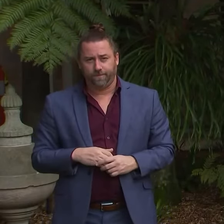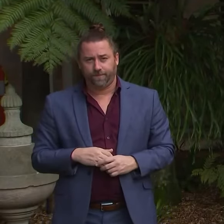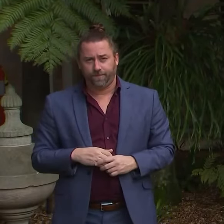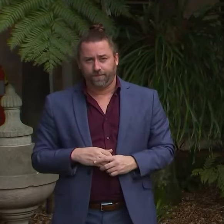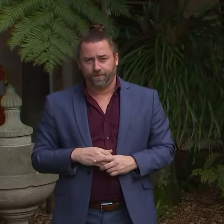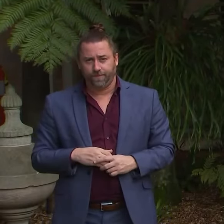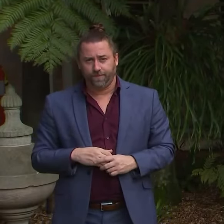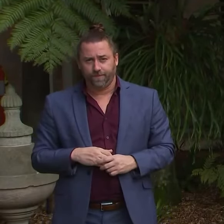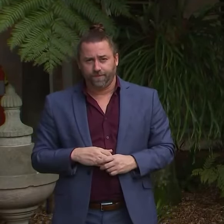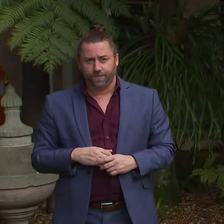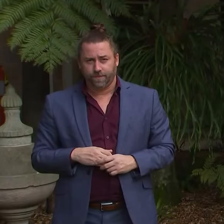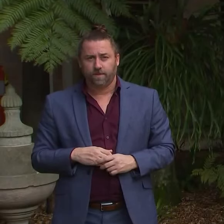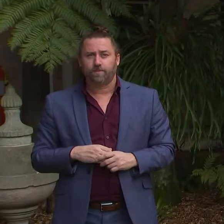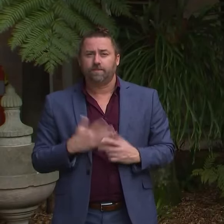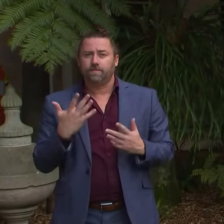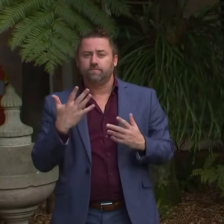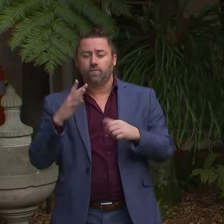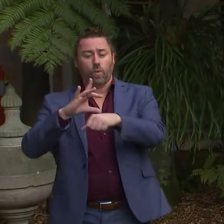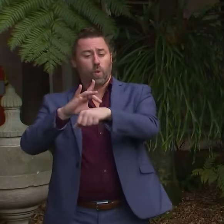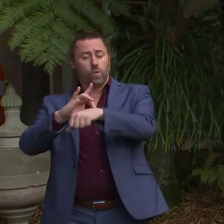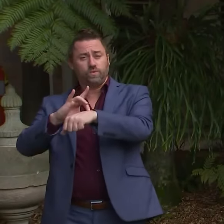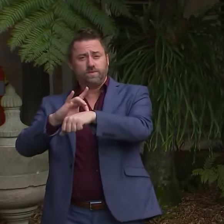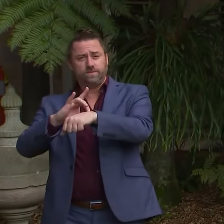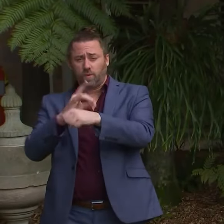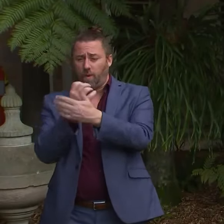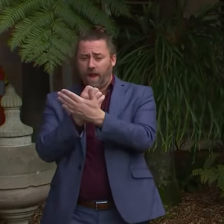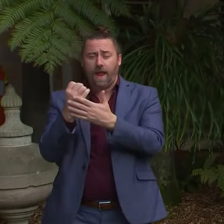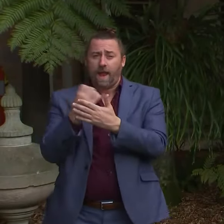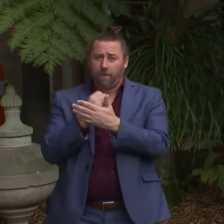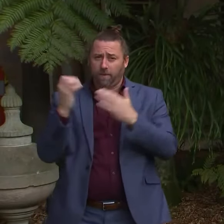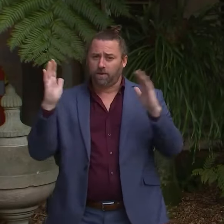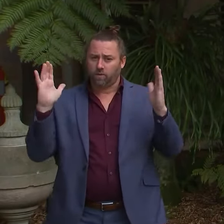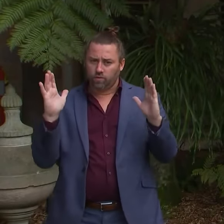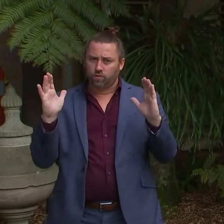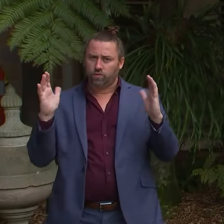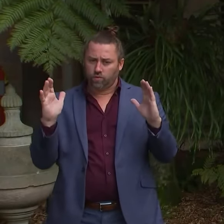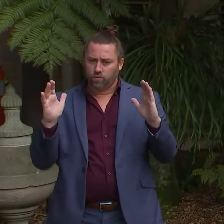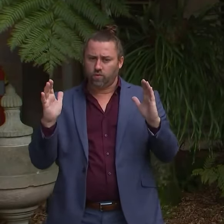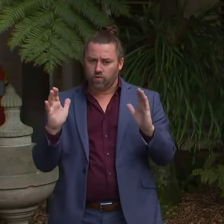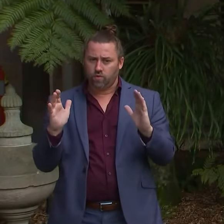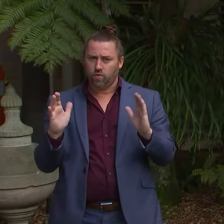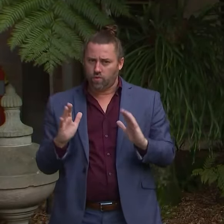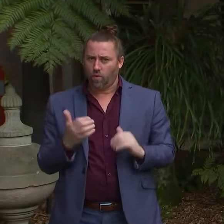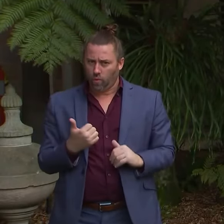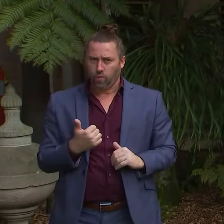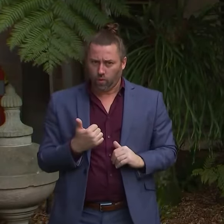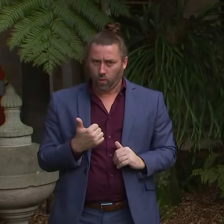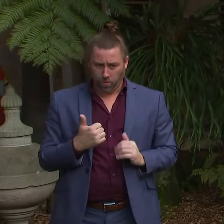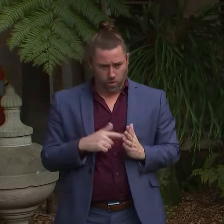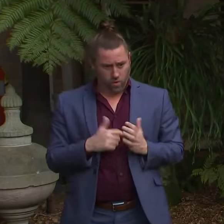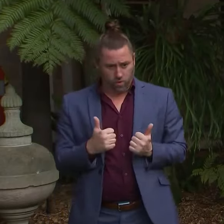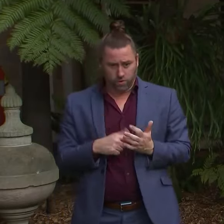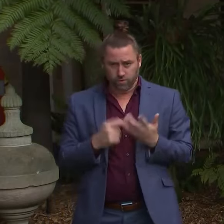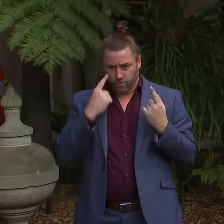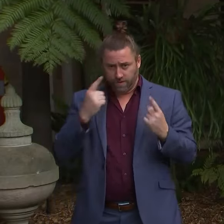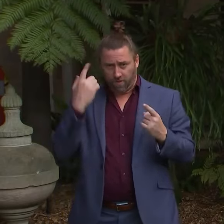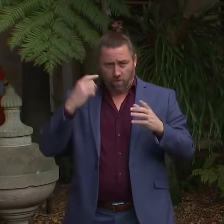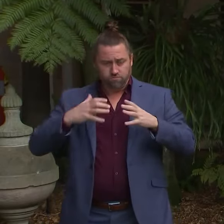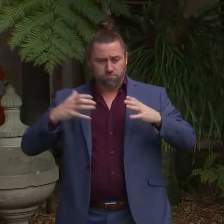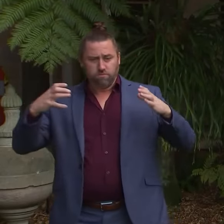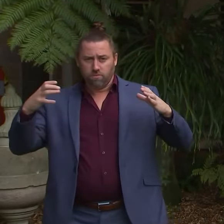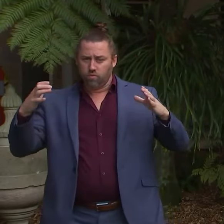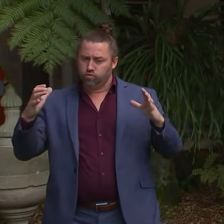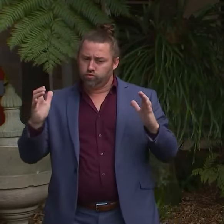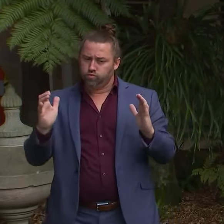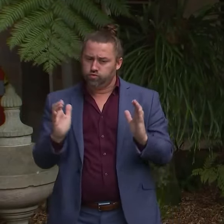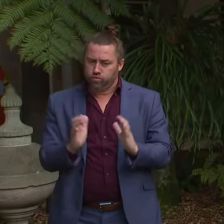In terms of, uh, COVID care in hospital, our numbers continue to drop dramatically. So, uh, with, we